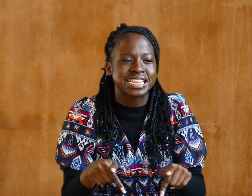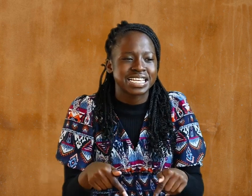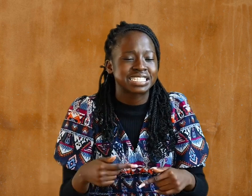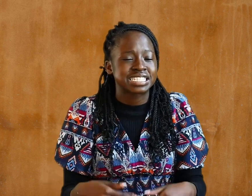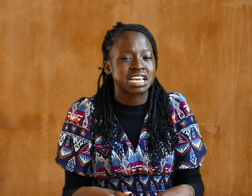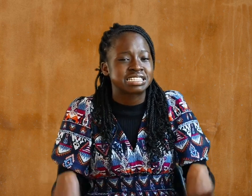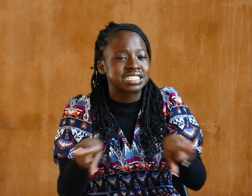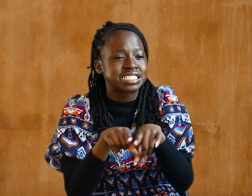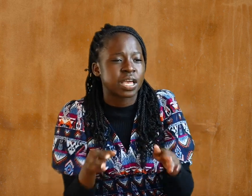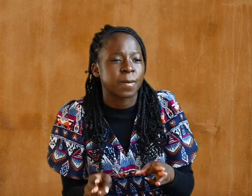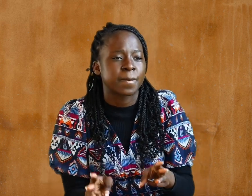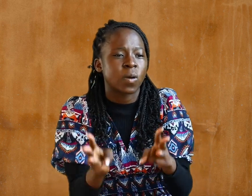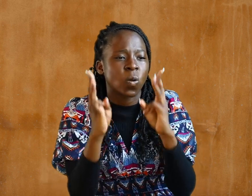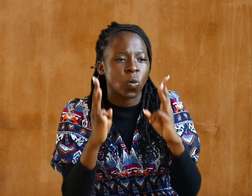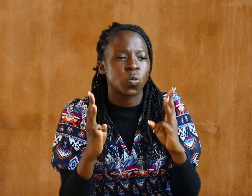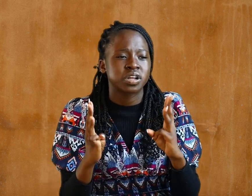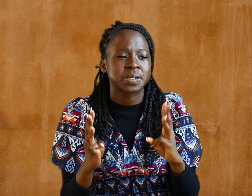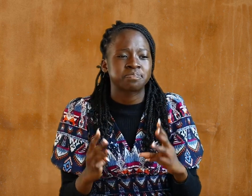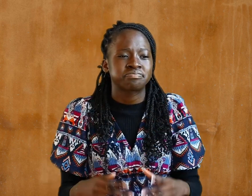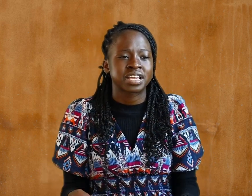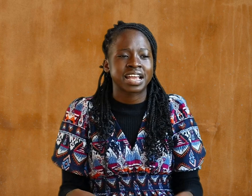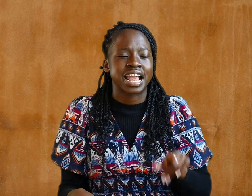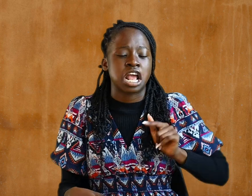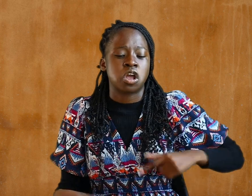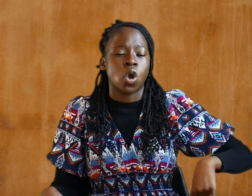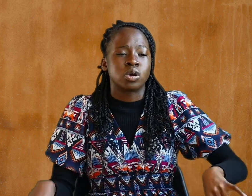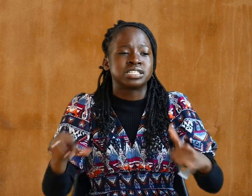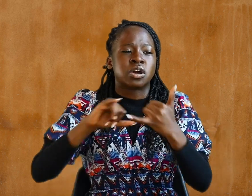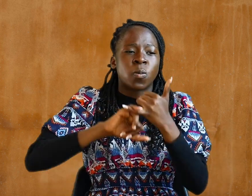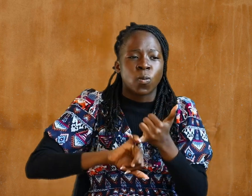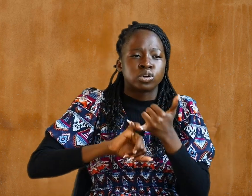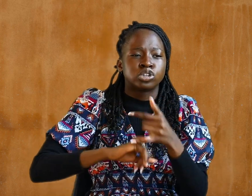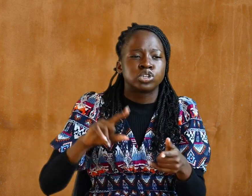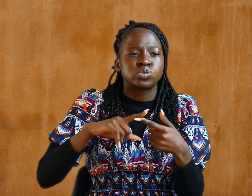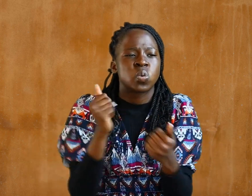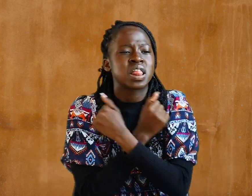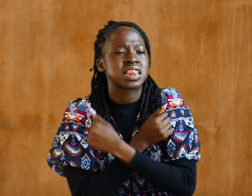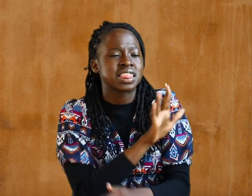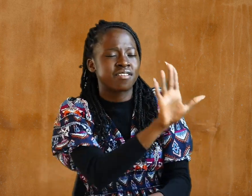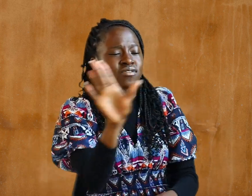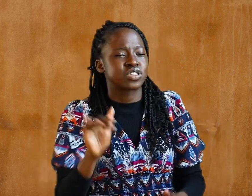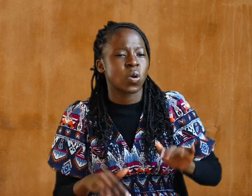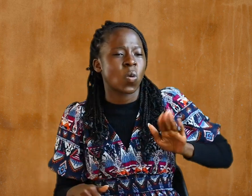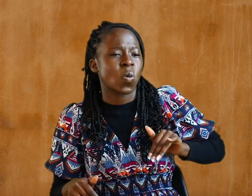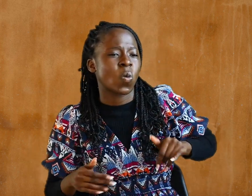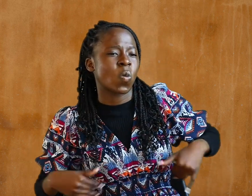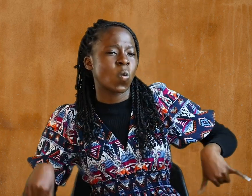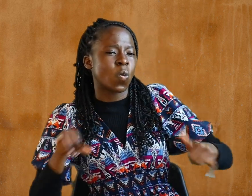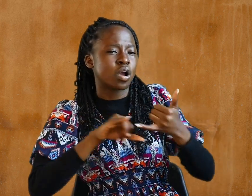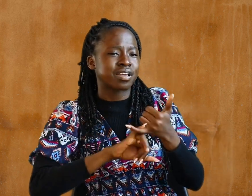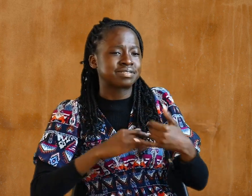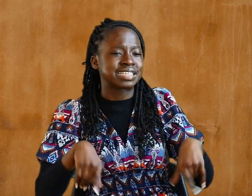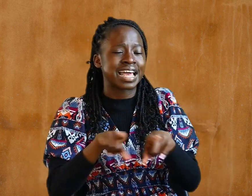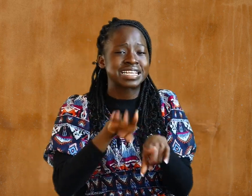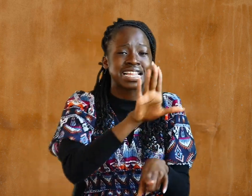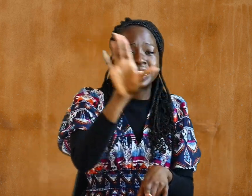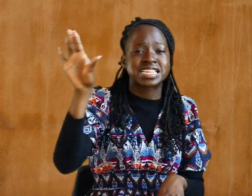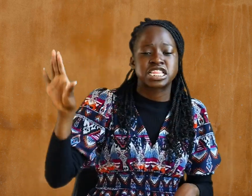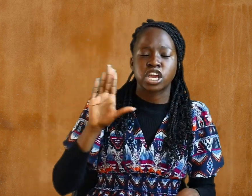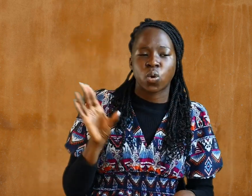husbands ought to love their wives as their own bodies. He who loves his wife loves